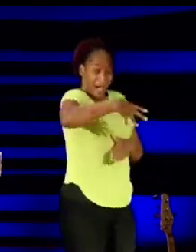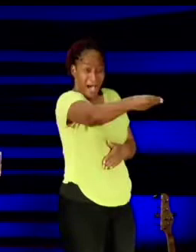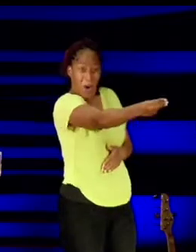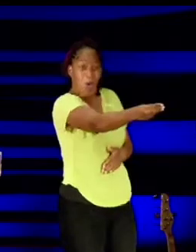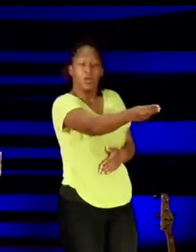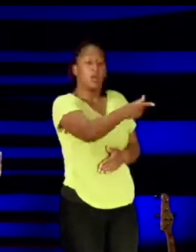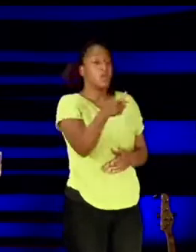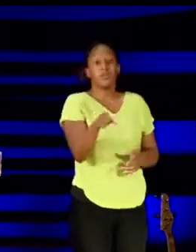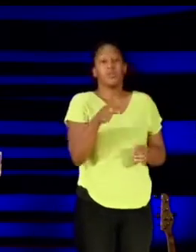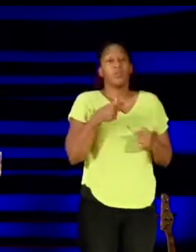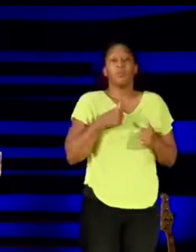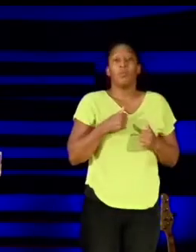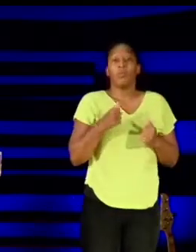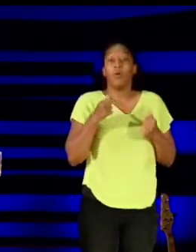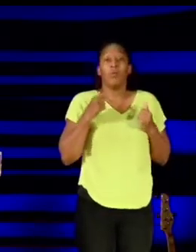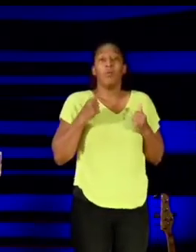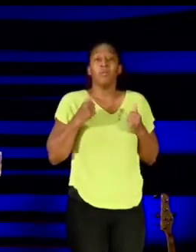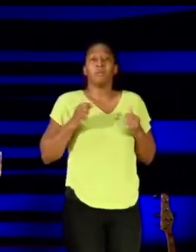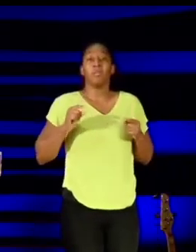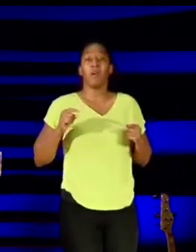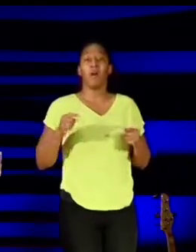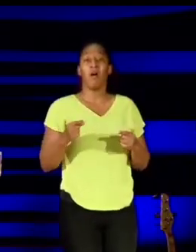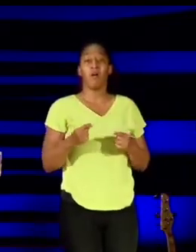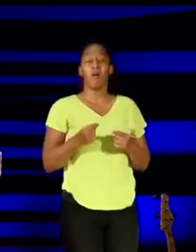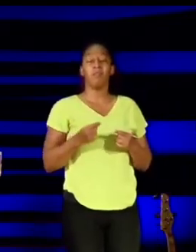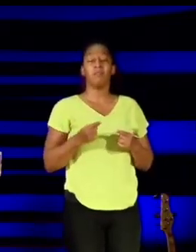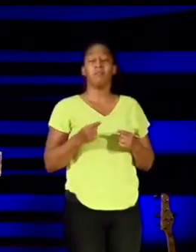won't be harmed.